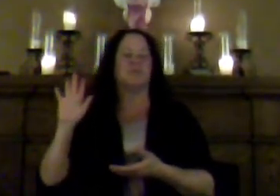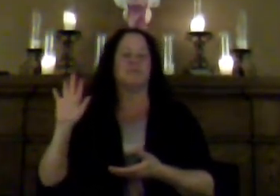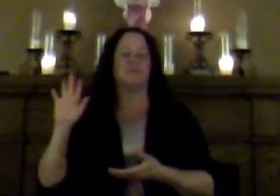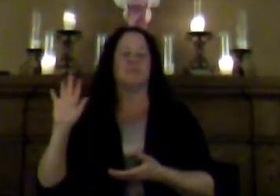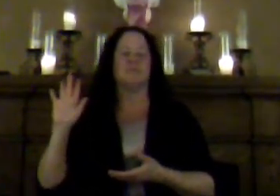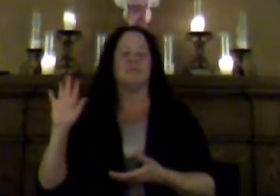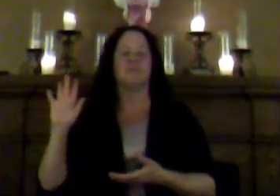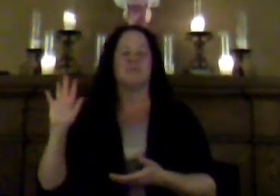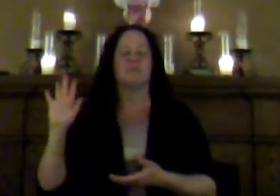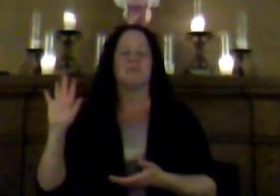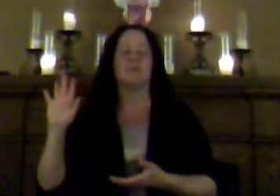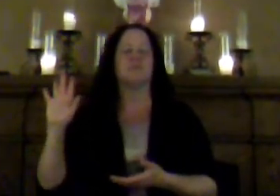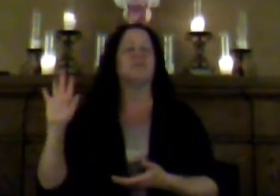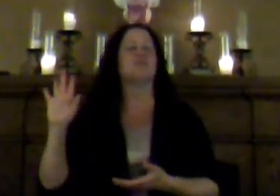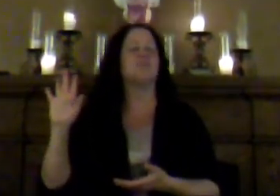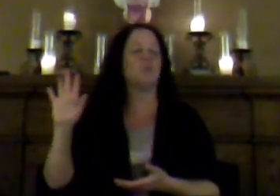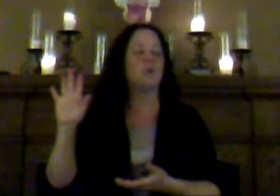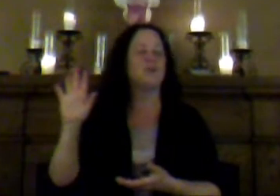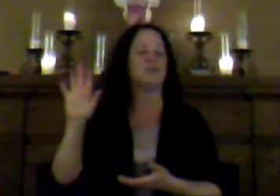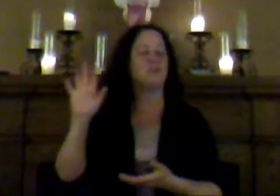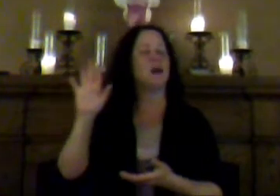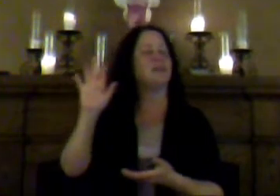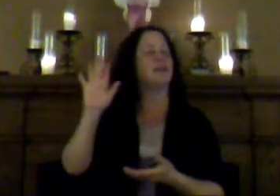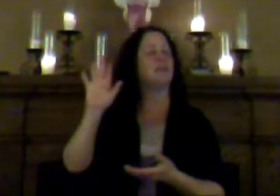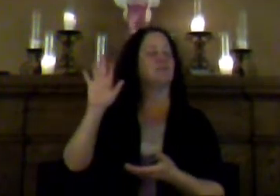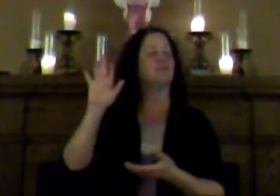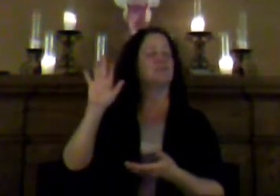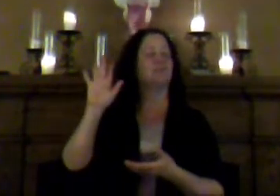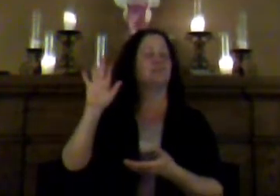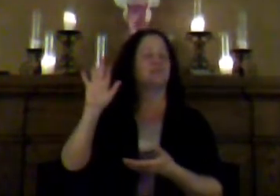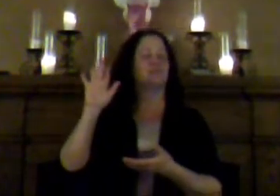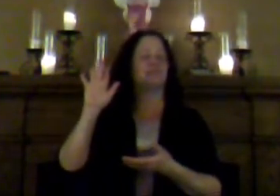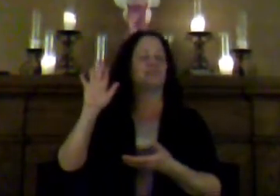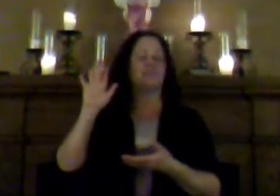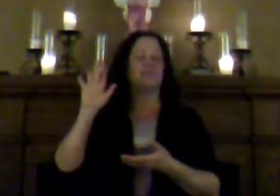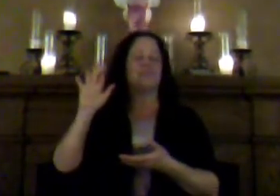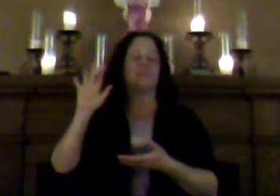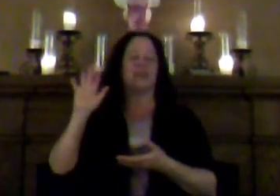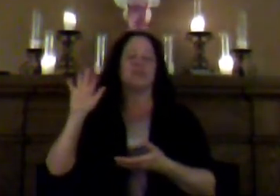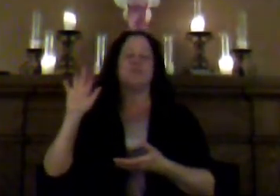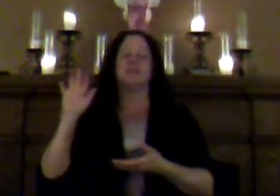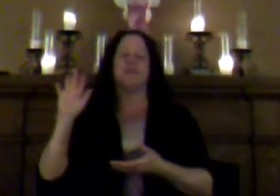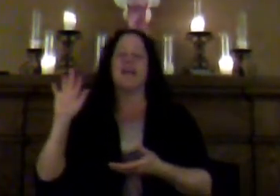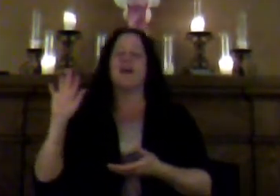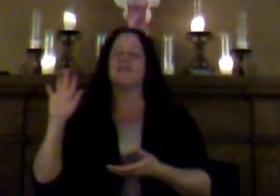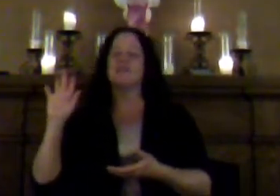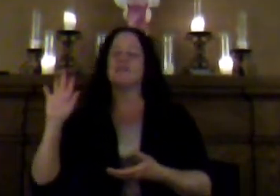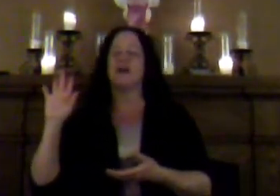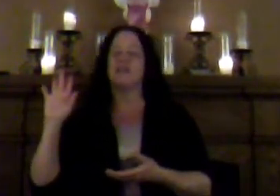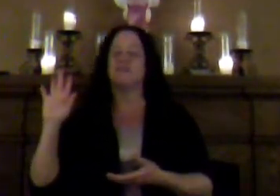to be supported by them, and to be enhanced by them.